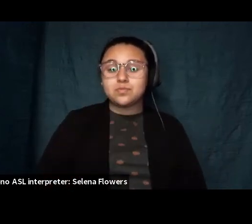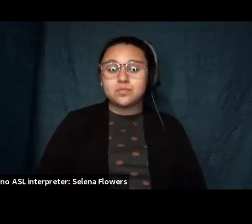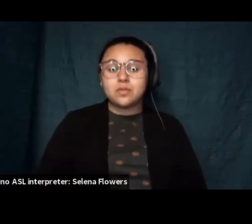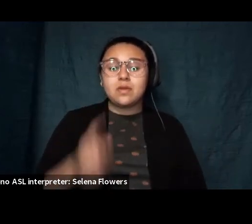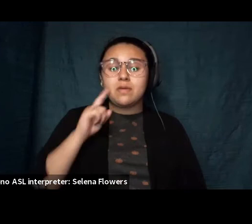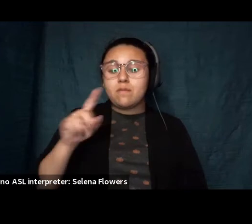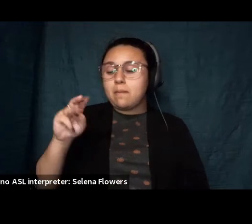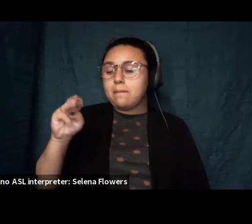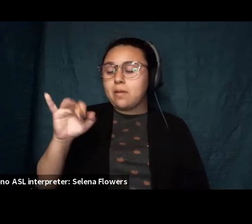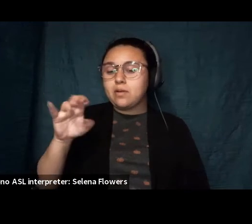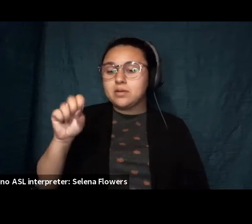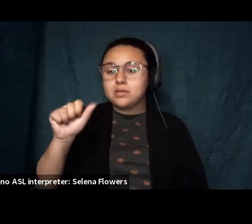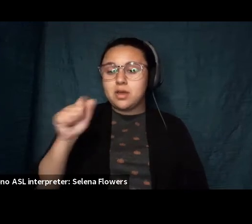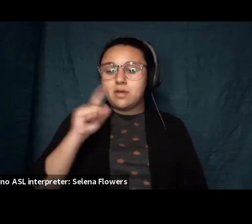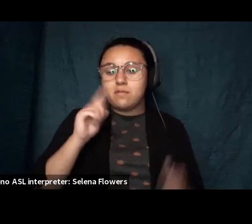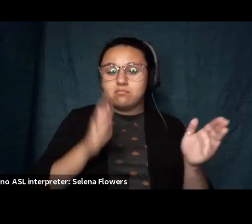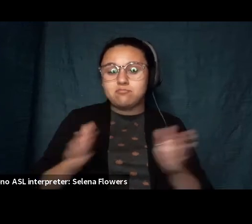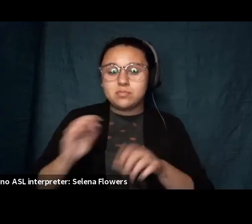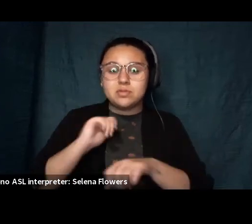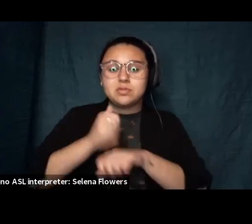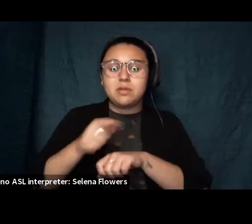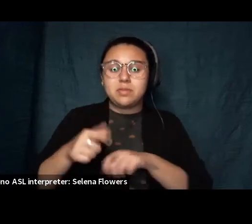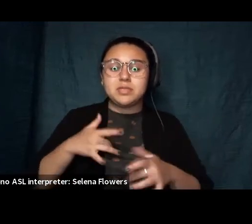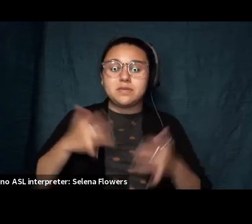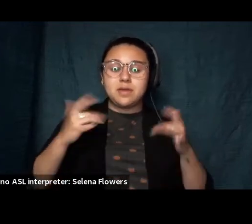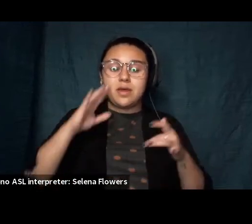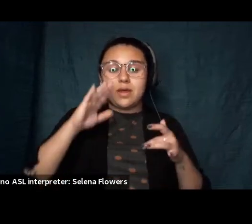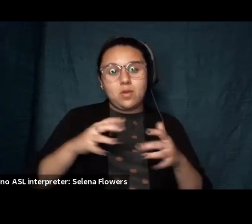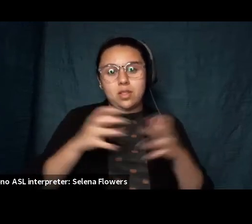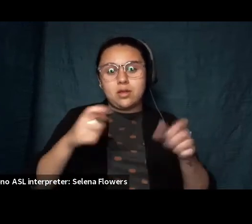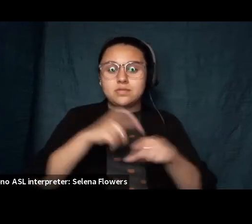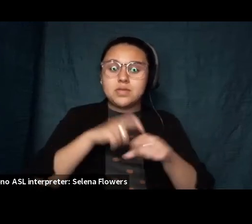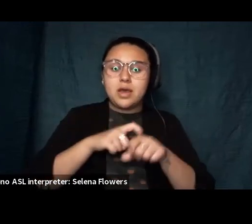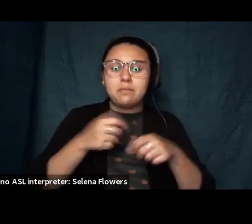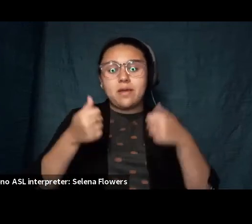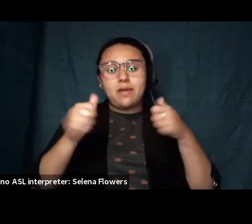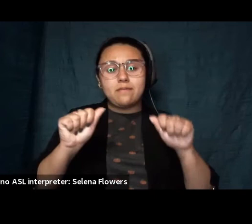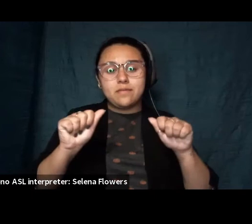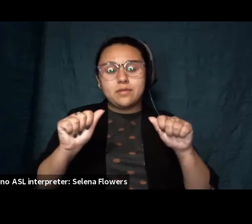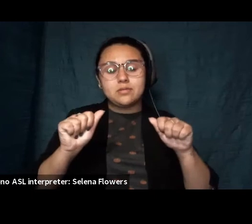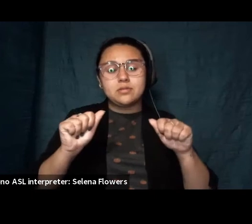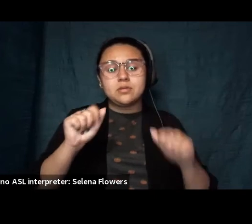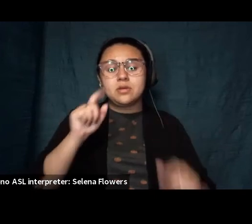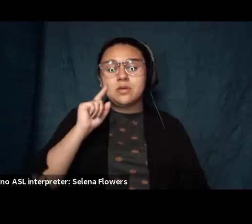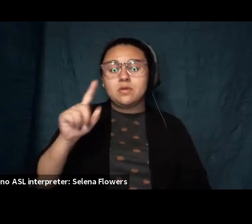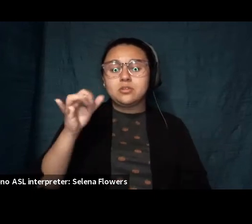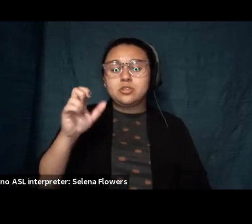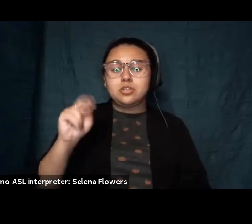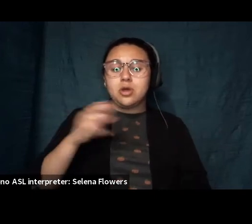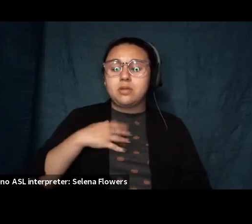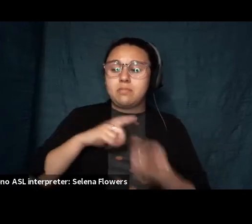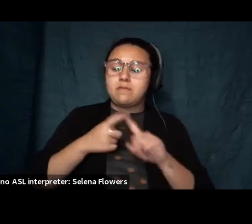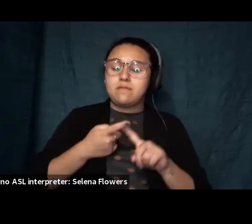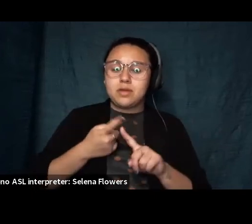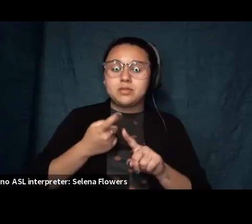for organizing this event which i know took a lot of time and effort to john and my friends at literati